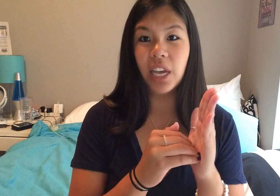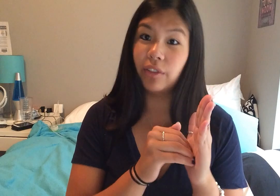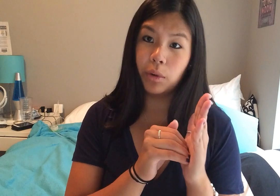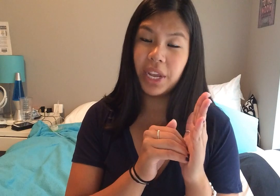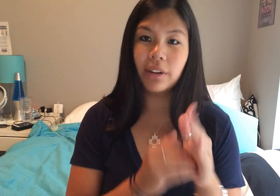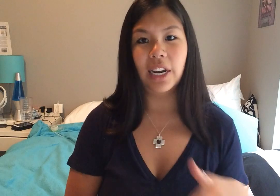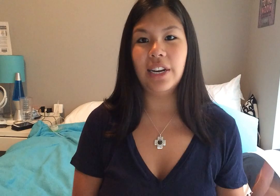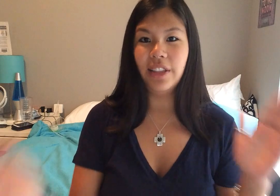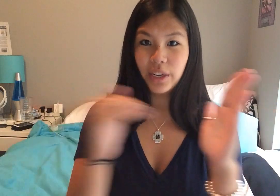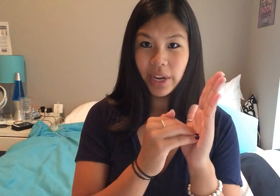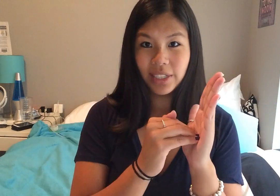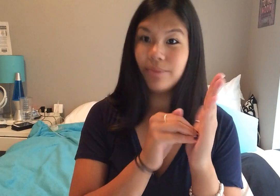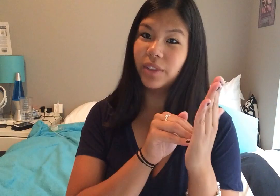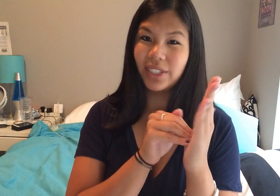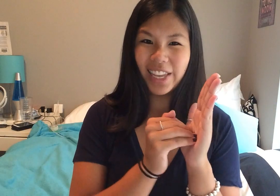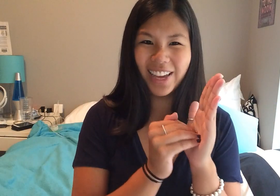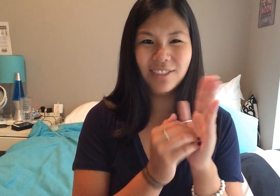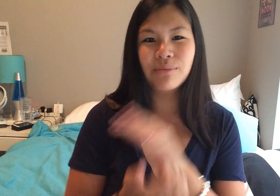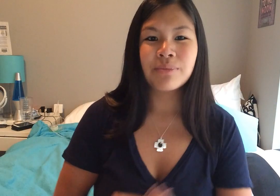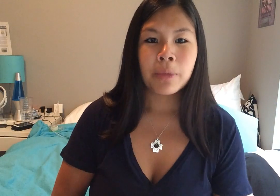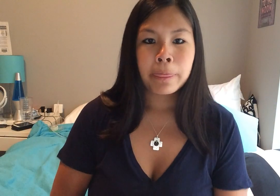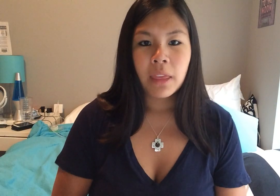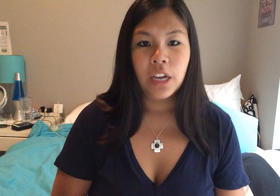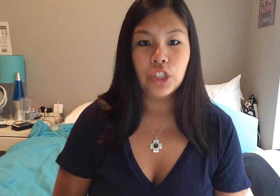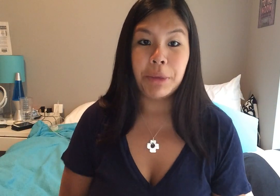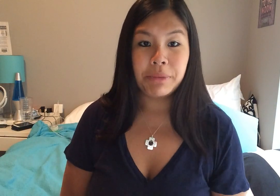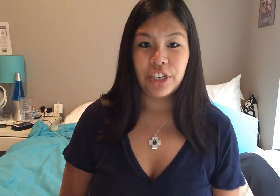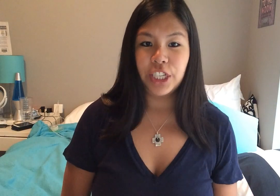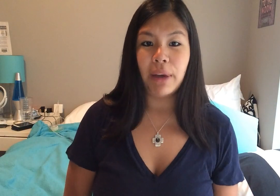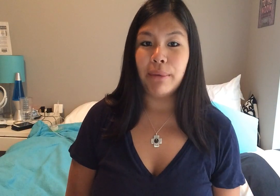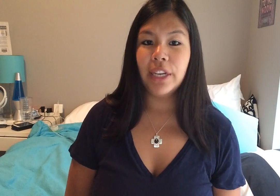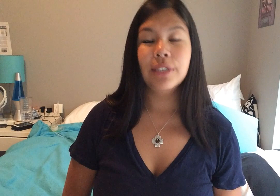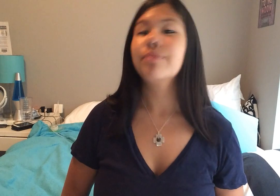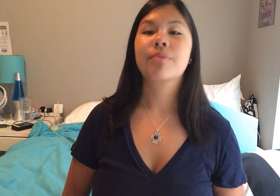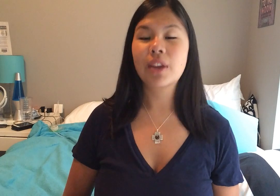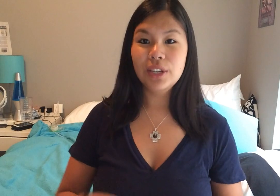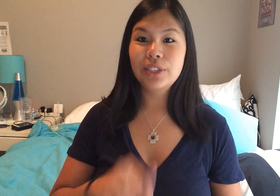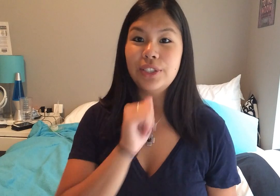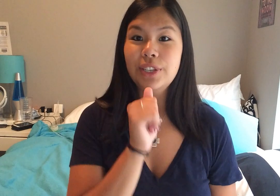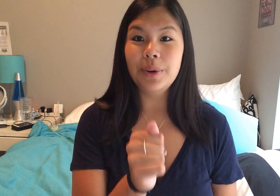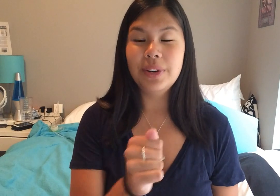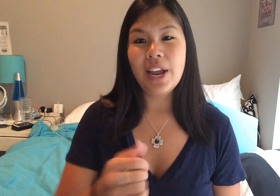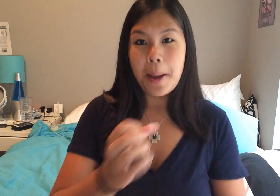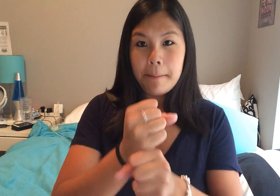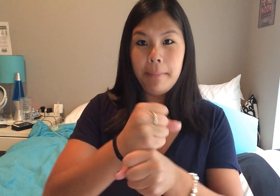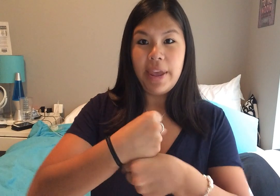sign for repeat, and I did that twice, looks like that. Don't make me change my mind, don't make